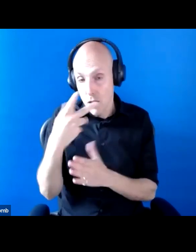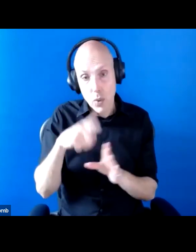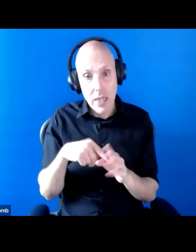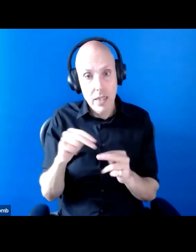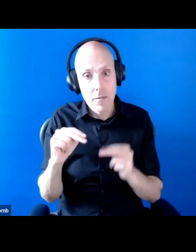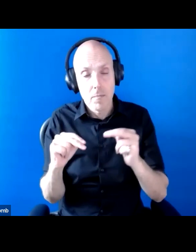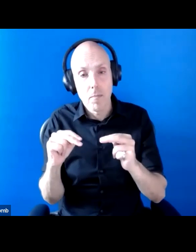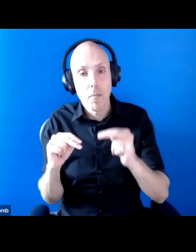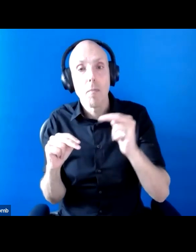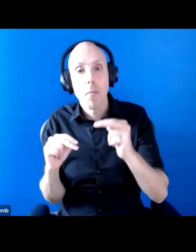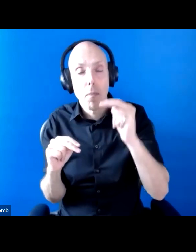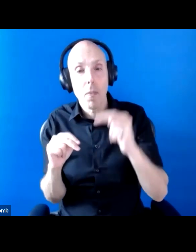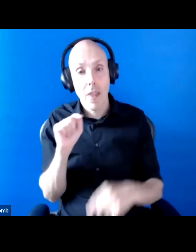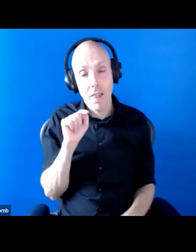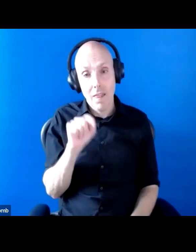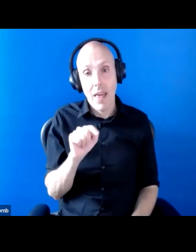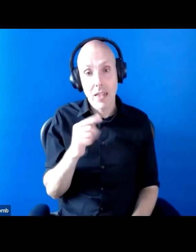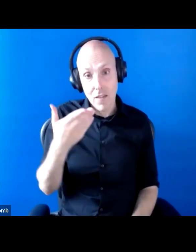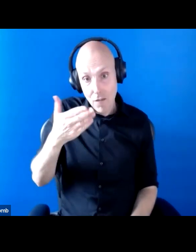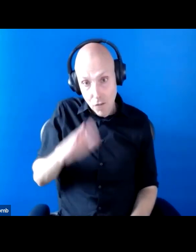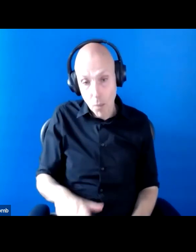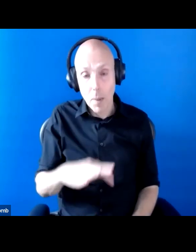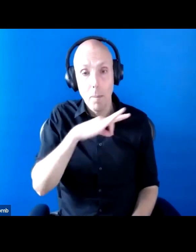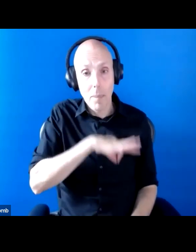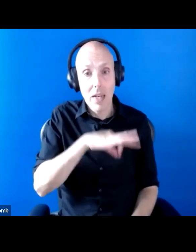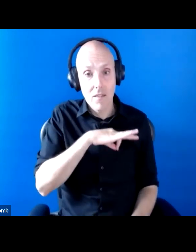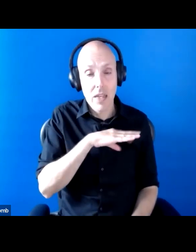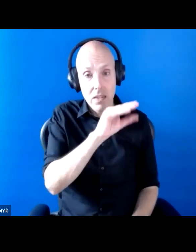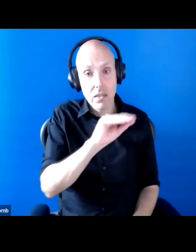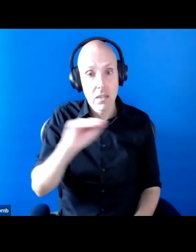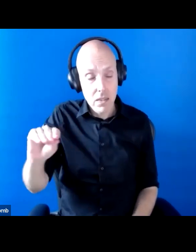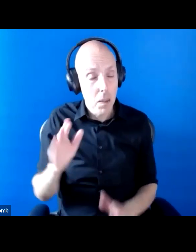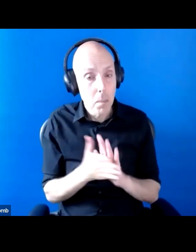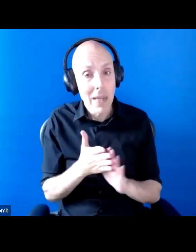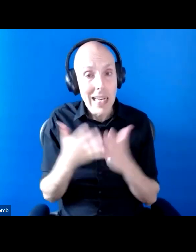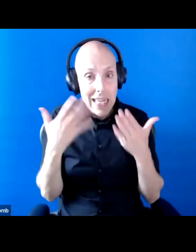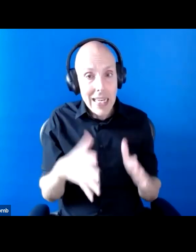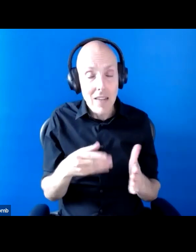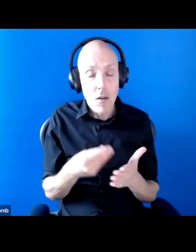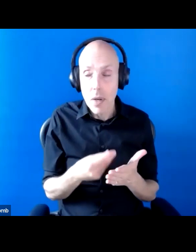charges are taken from people's benefits, leaving disabled people very, very little to live on.